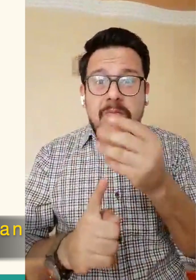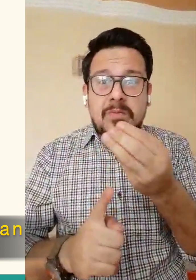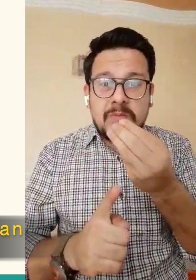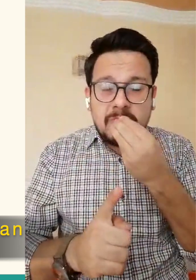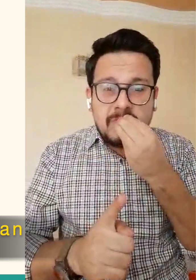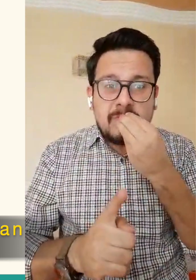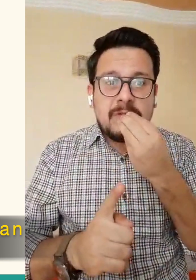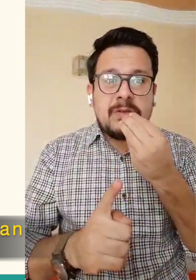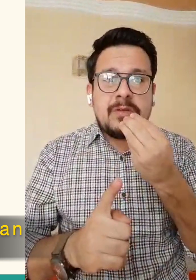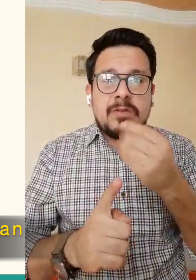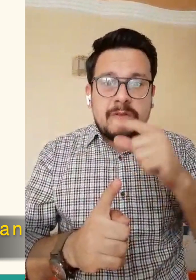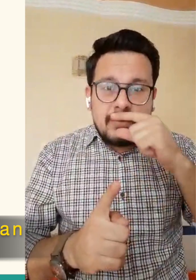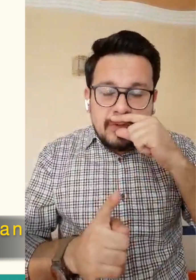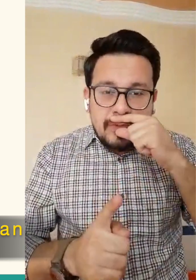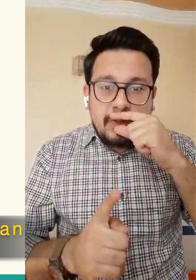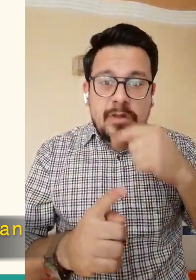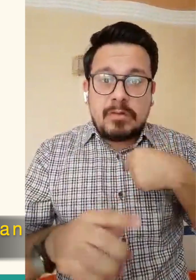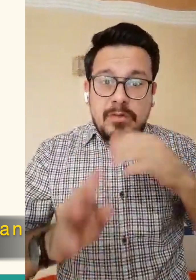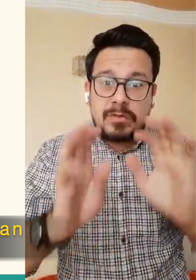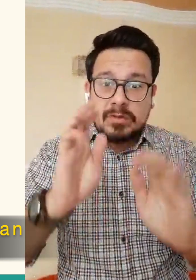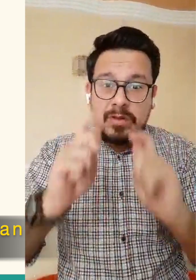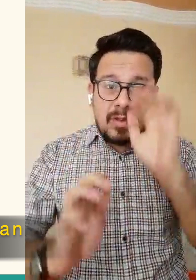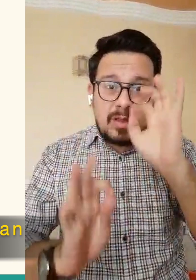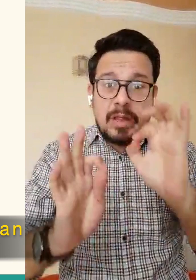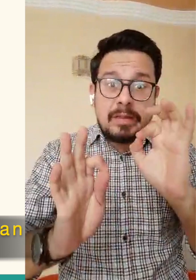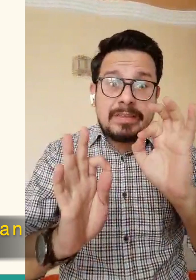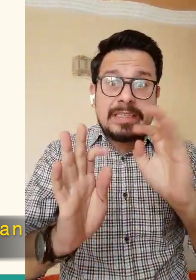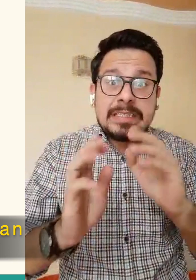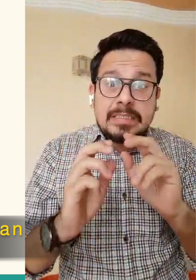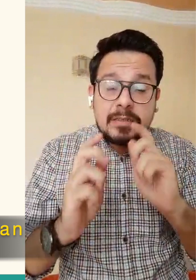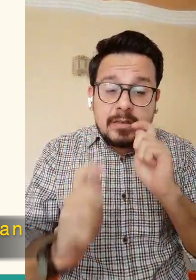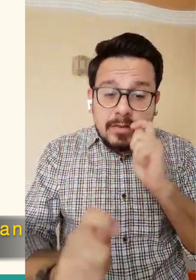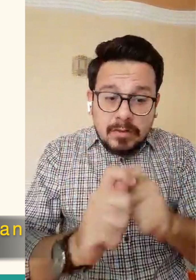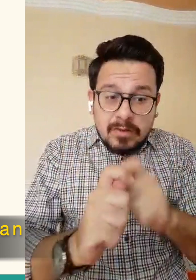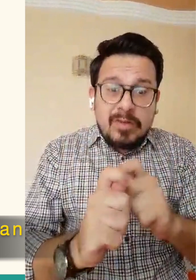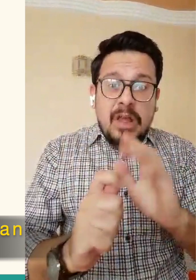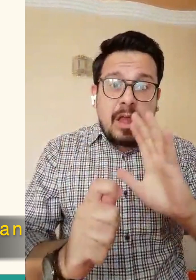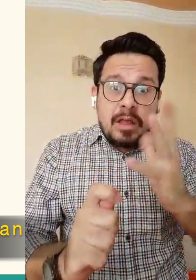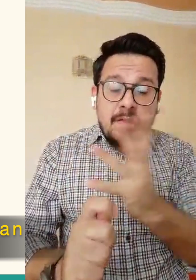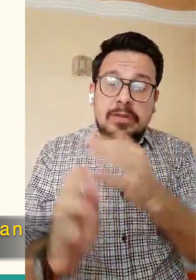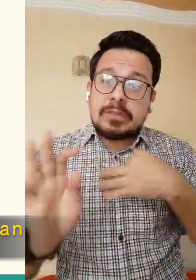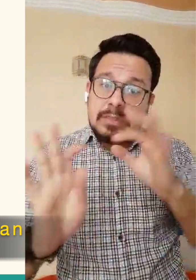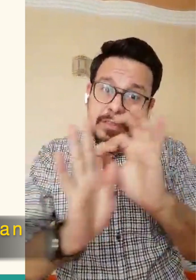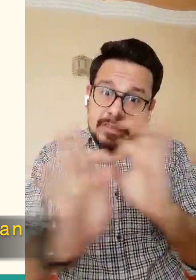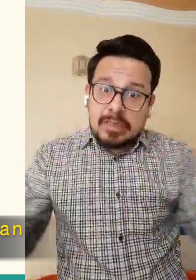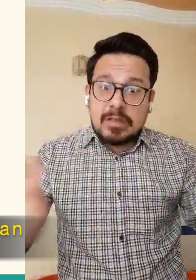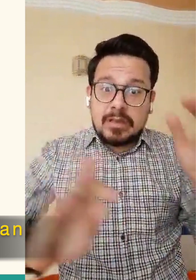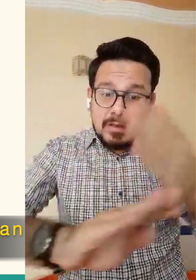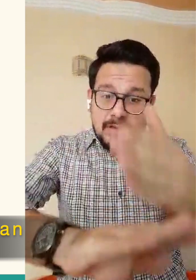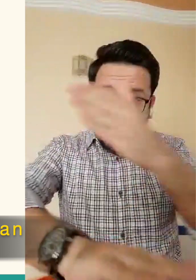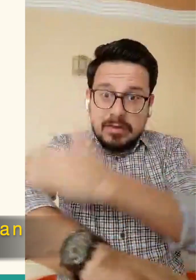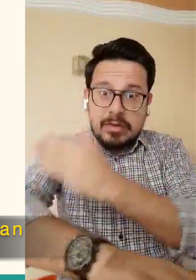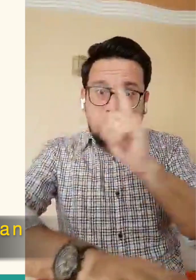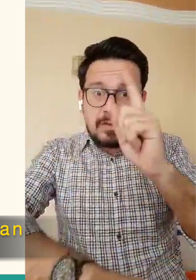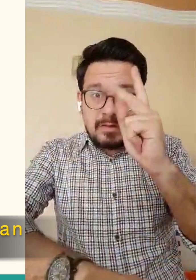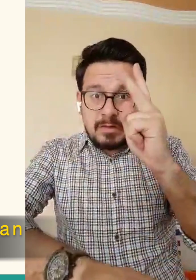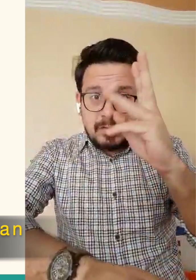in order to take full advantage of this holy month we need to prepare